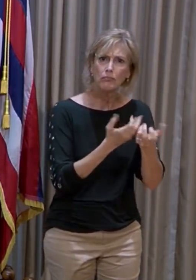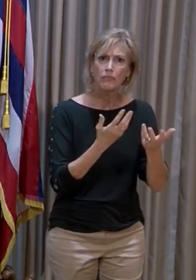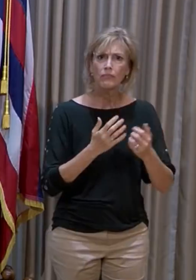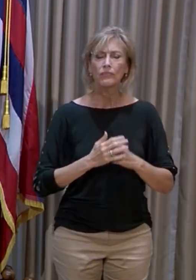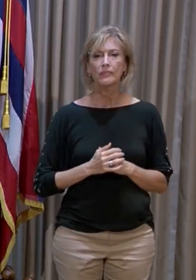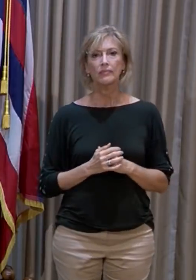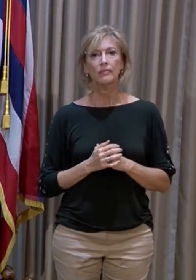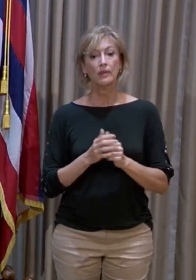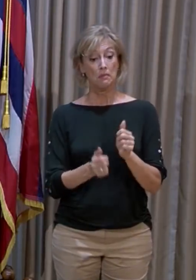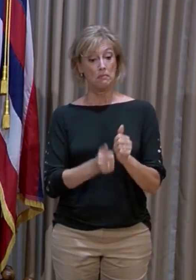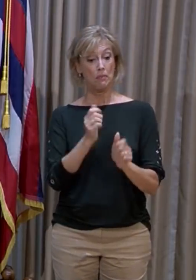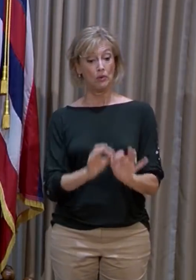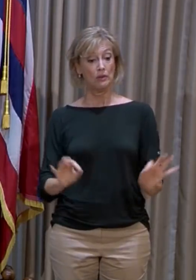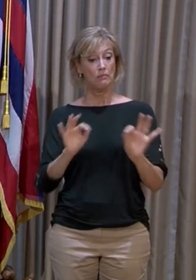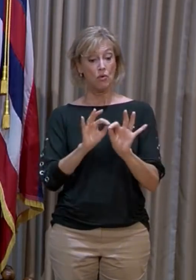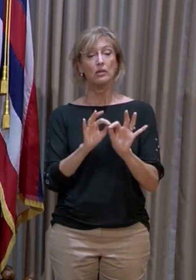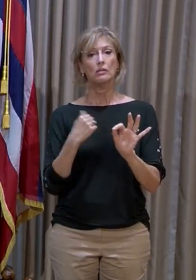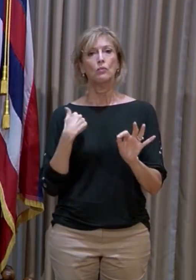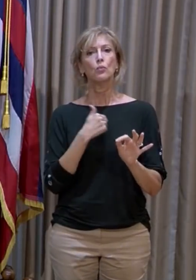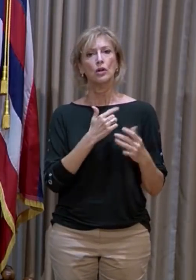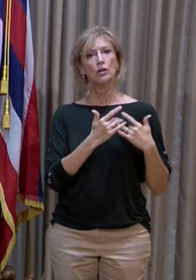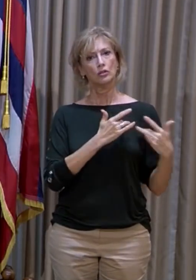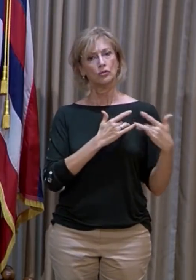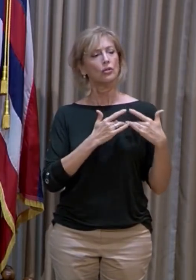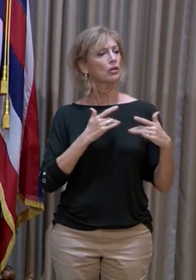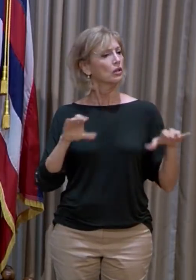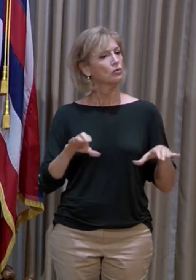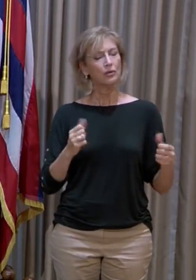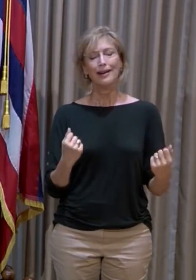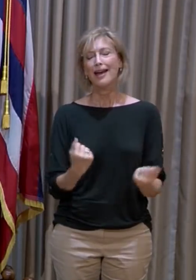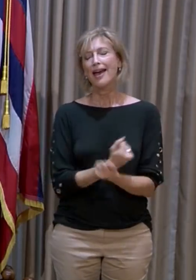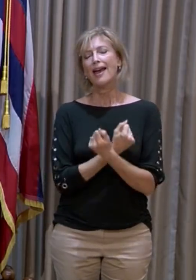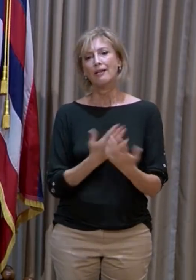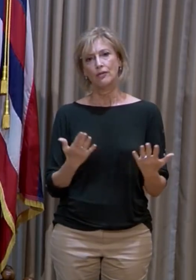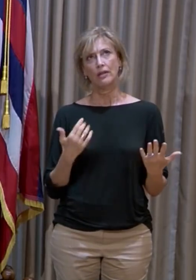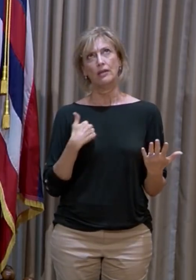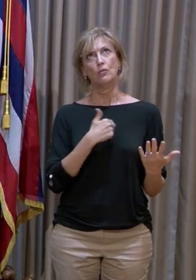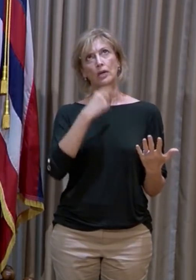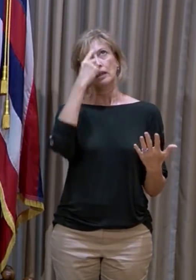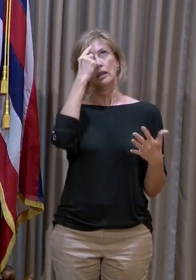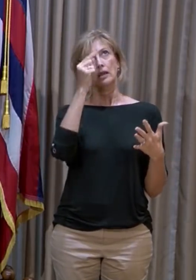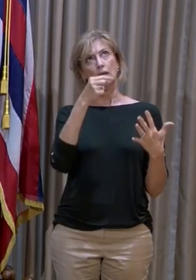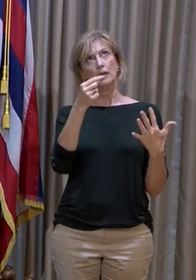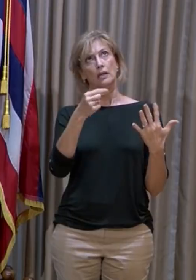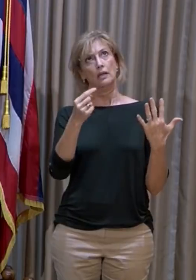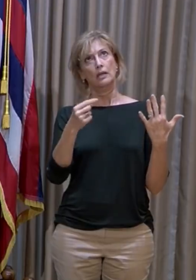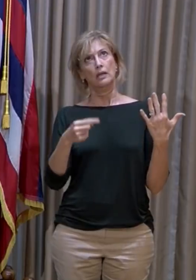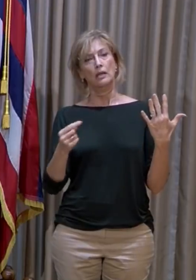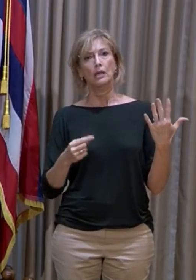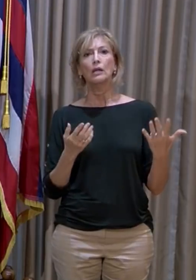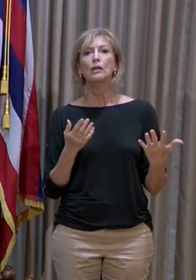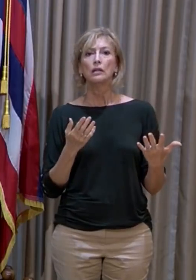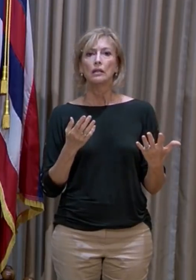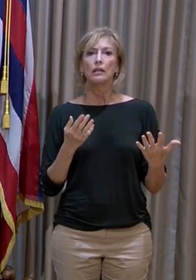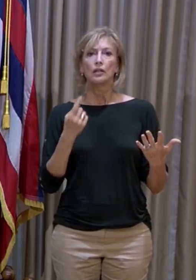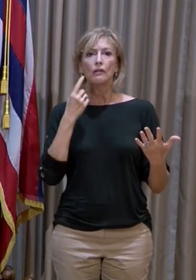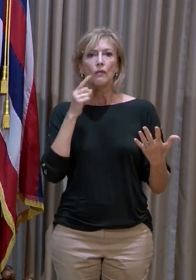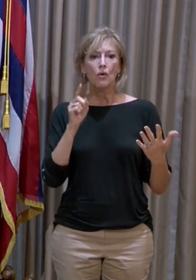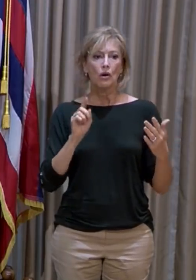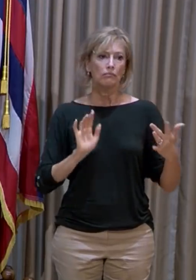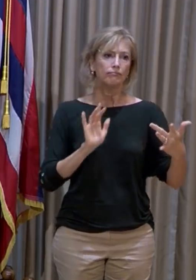you know, we are concerned and we are doing everything that we can think of to reach this population.